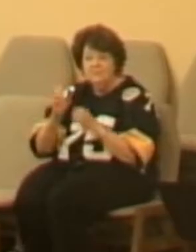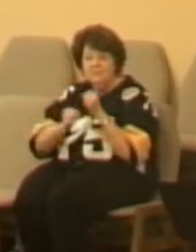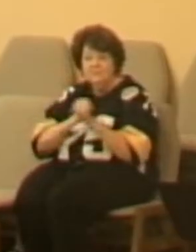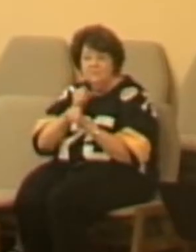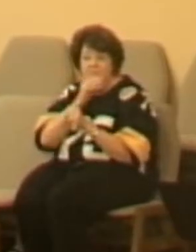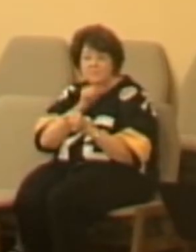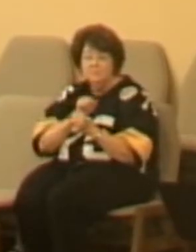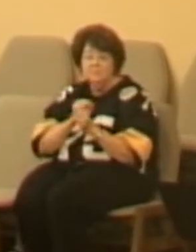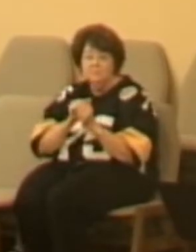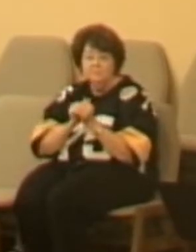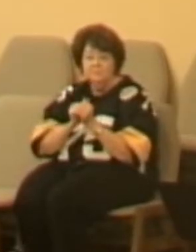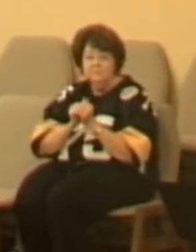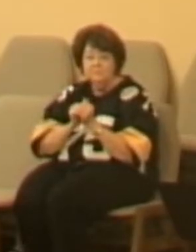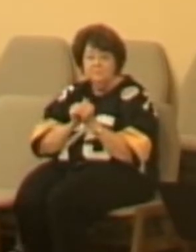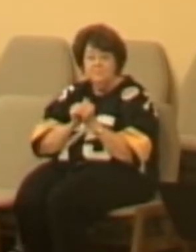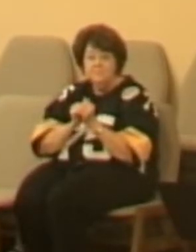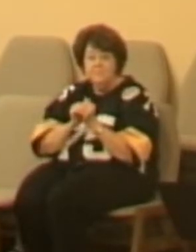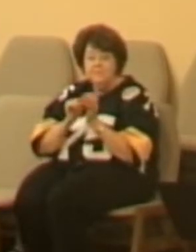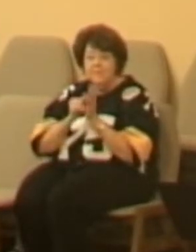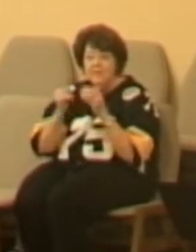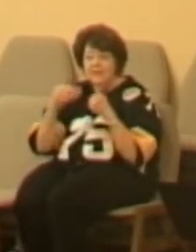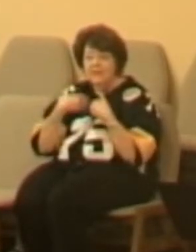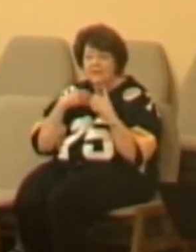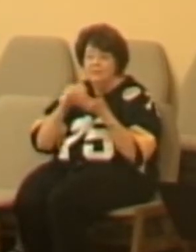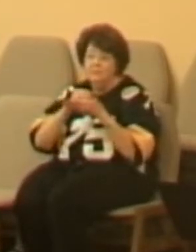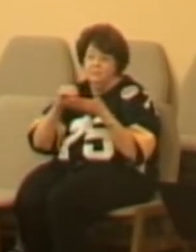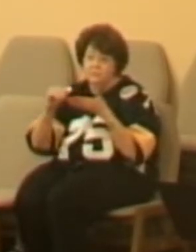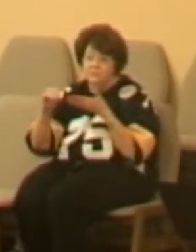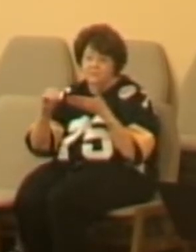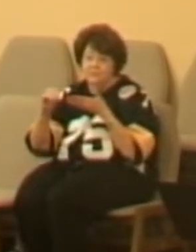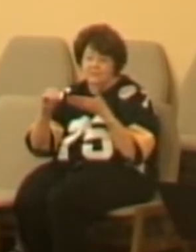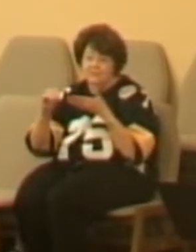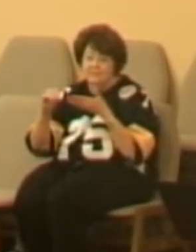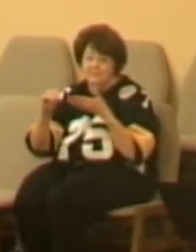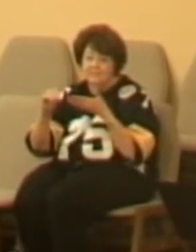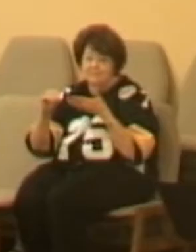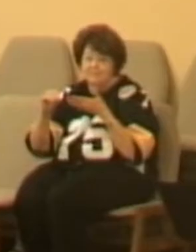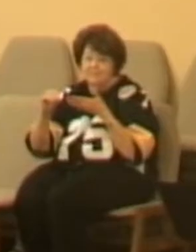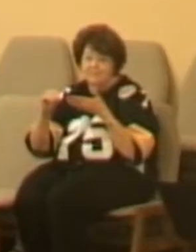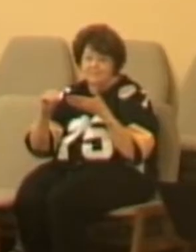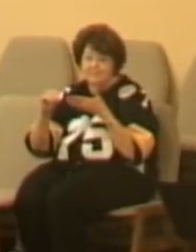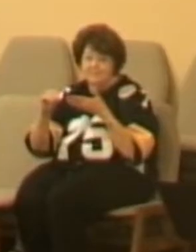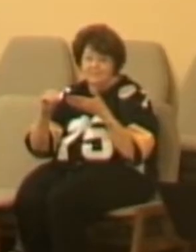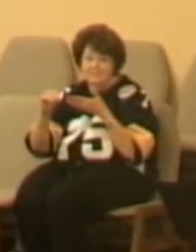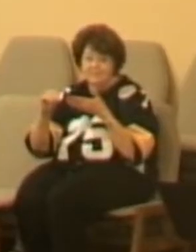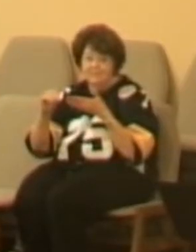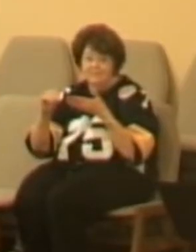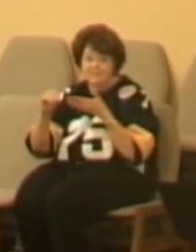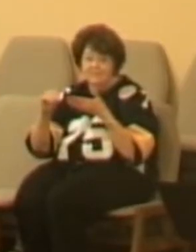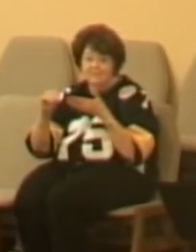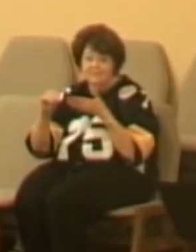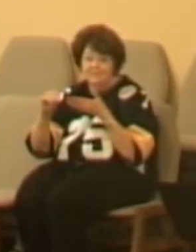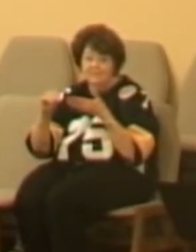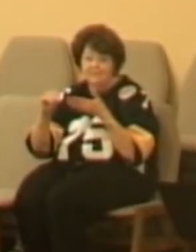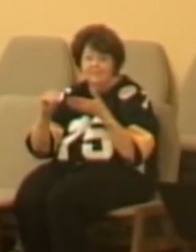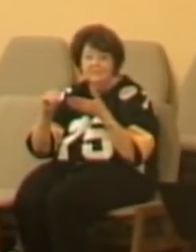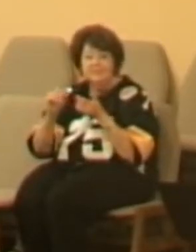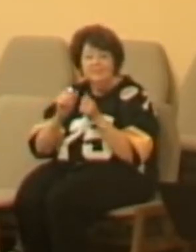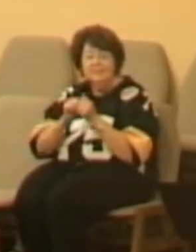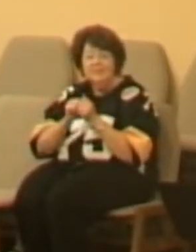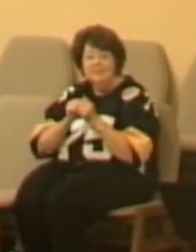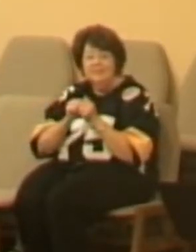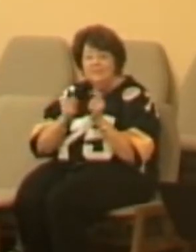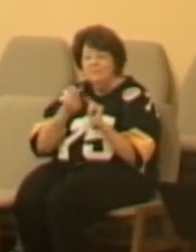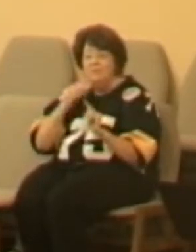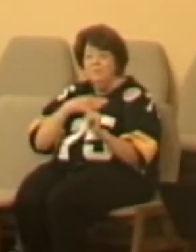manuscript and it has on the back, Chuck and Carolyn, the comments of Rand Edwards, my pastor at the time,